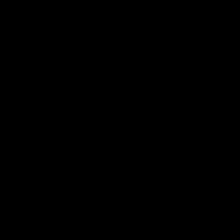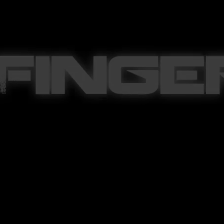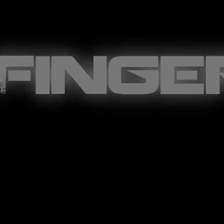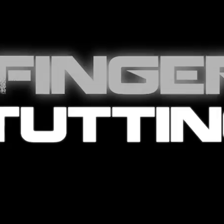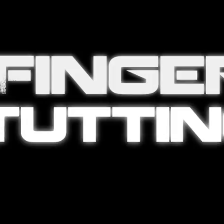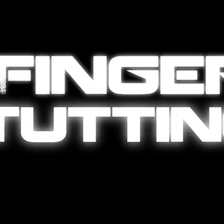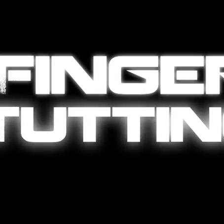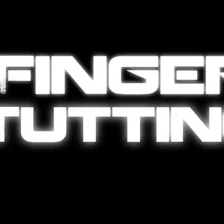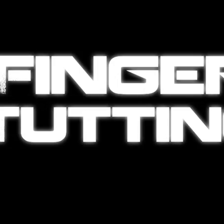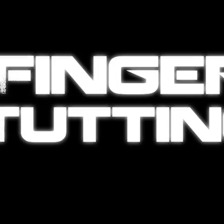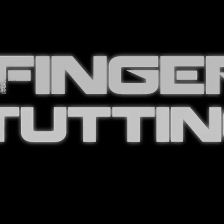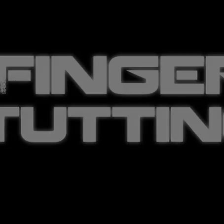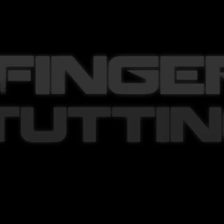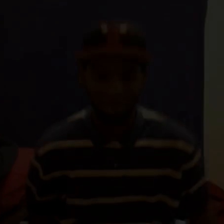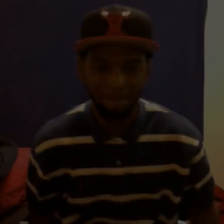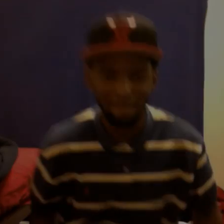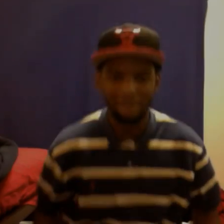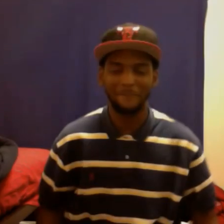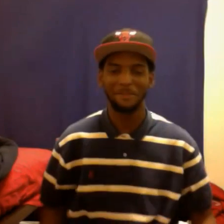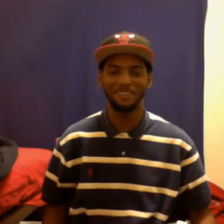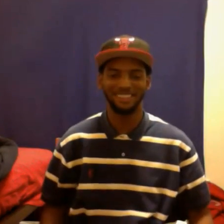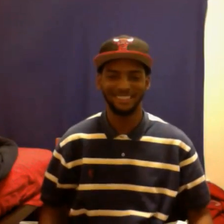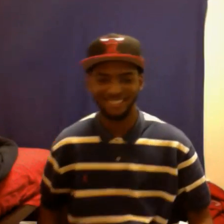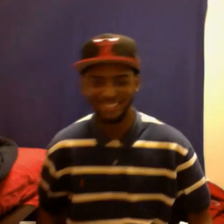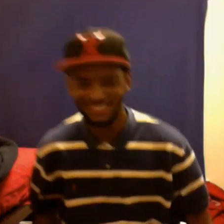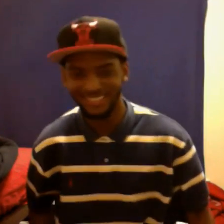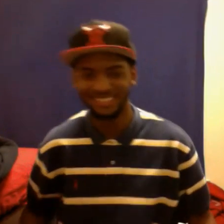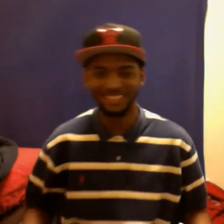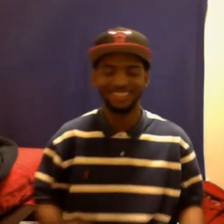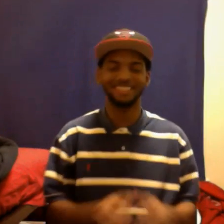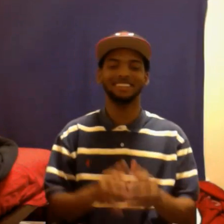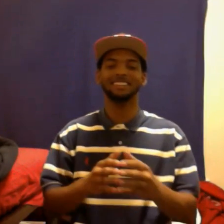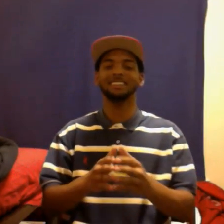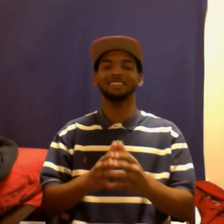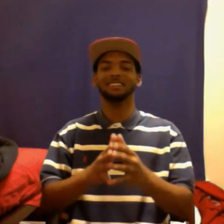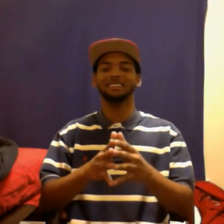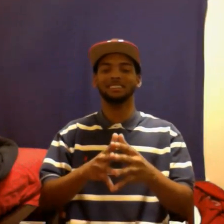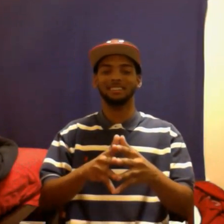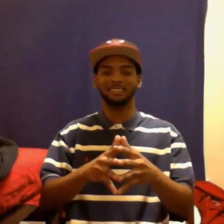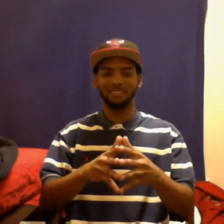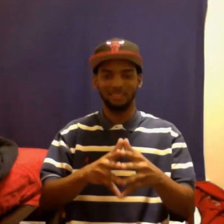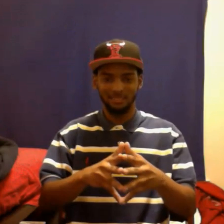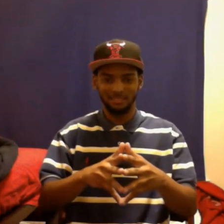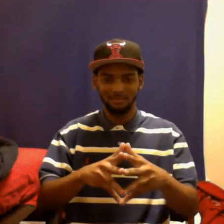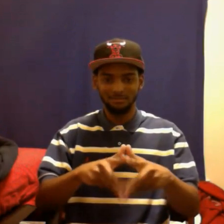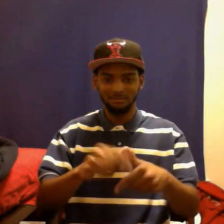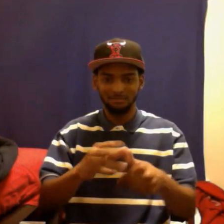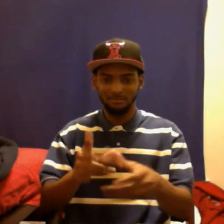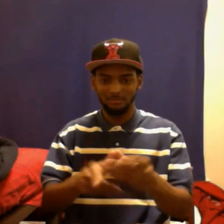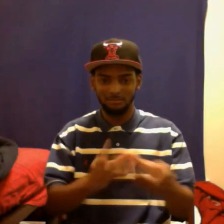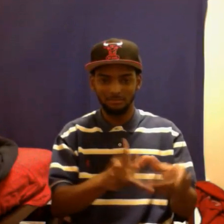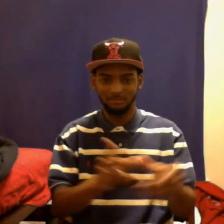We made it in America, sweet baby Jesus Oh